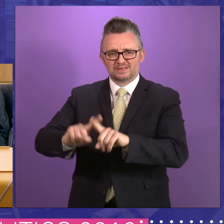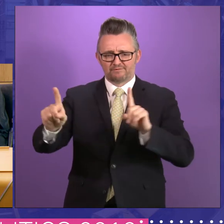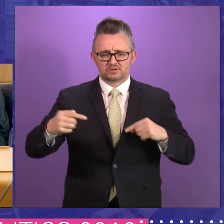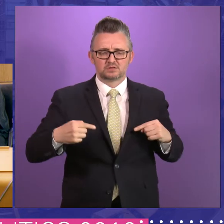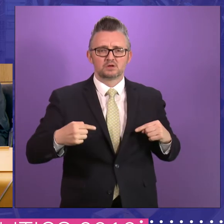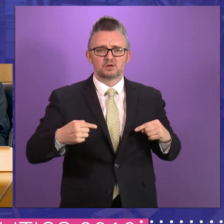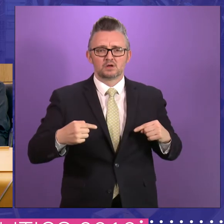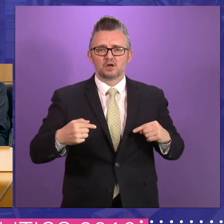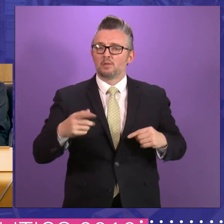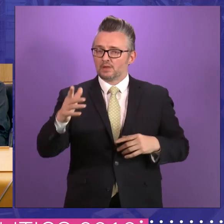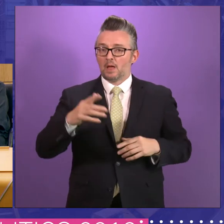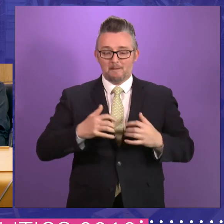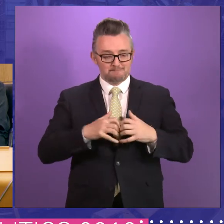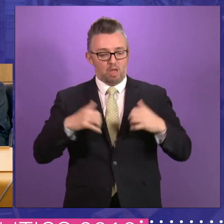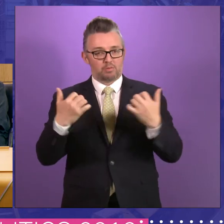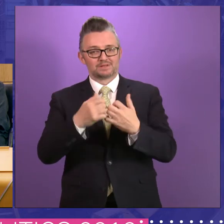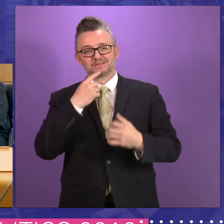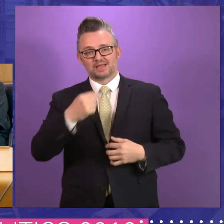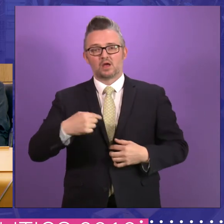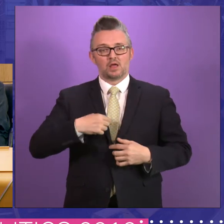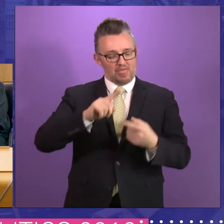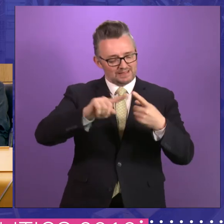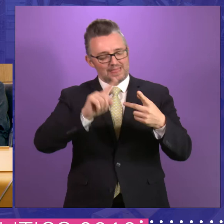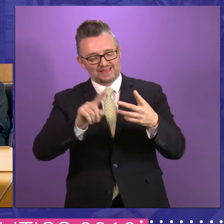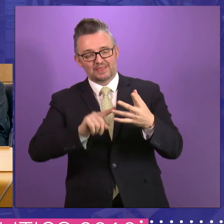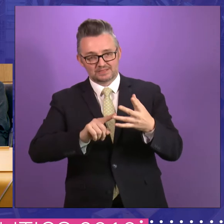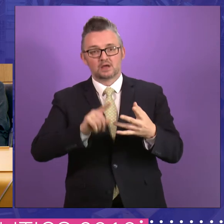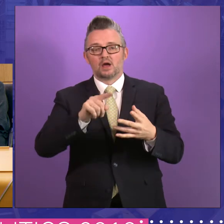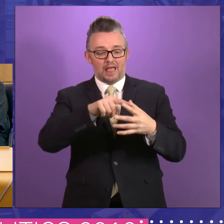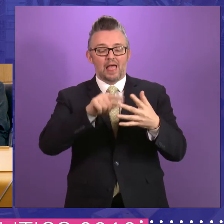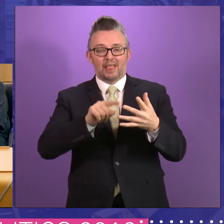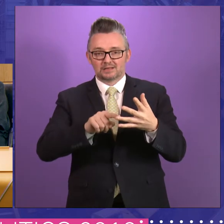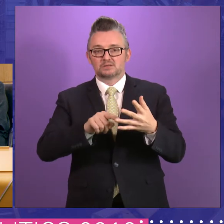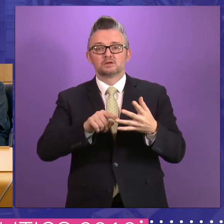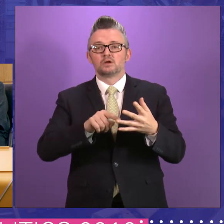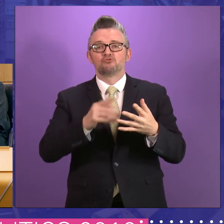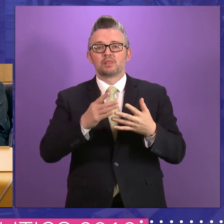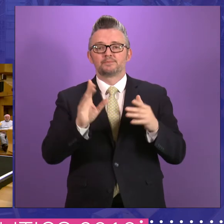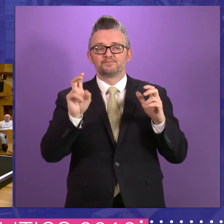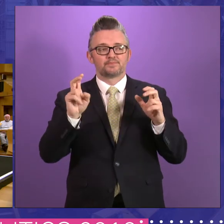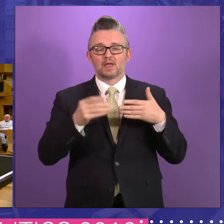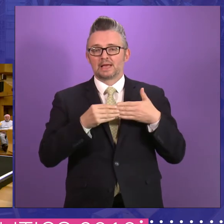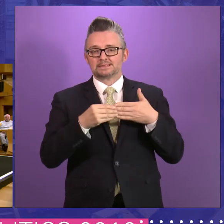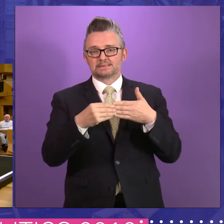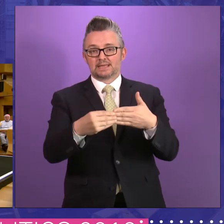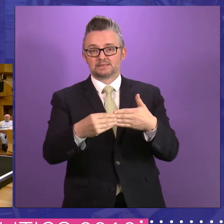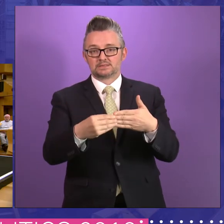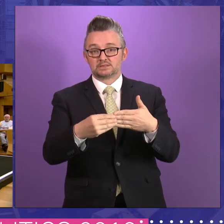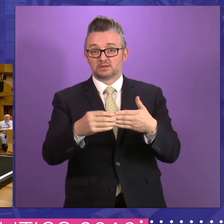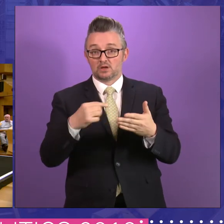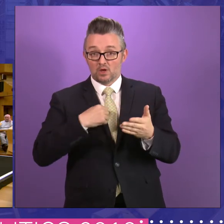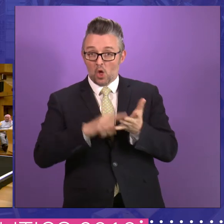Parliament, you would say, well, what about this and what about this? That'll be done in guidance. So although we passed the